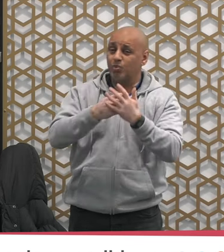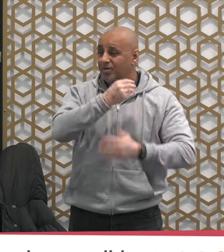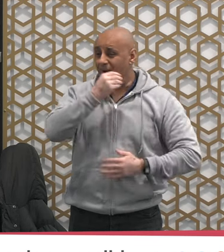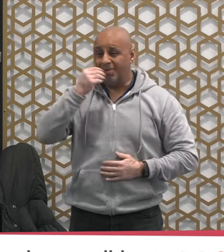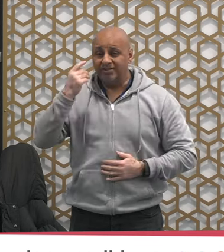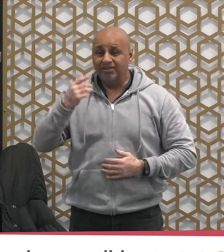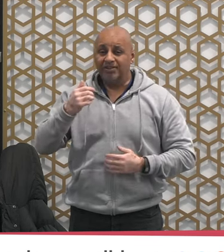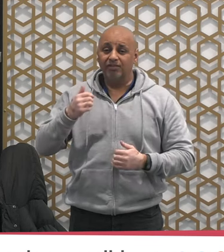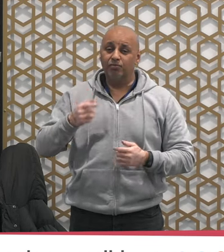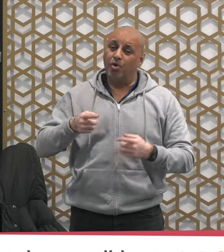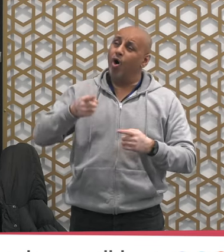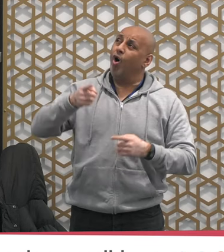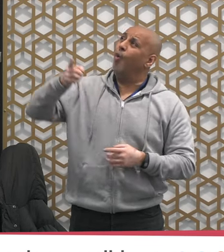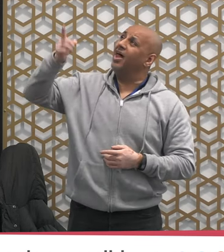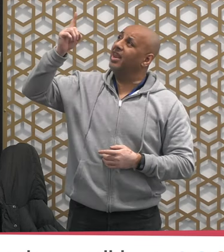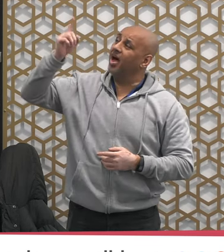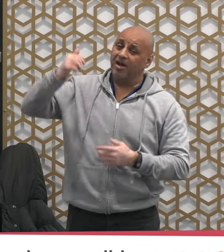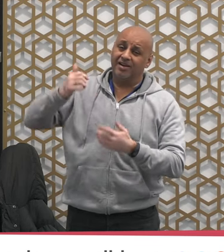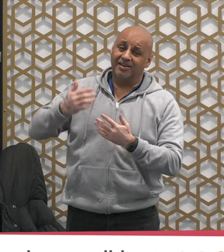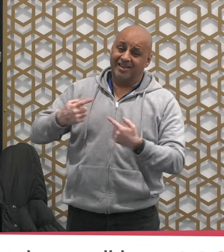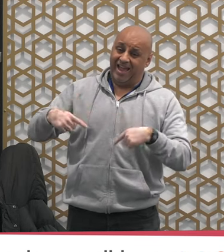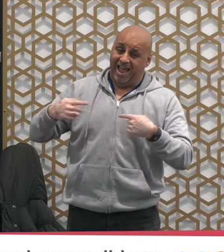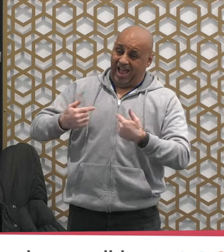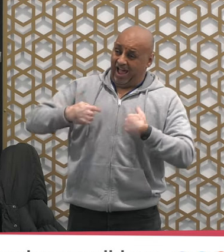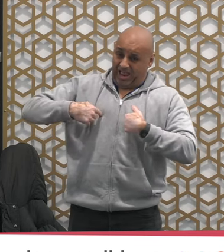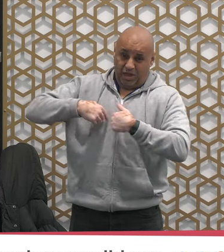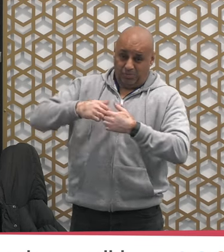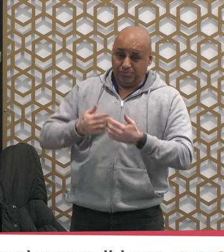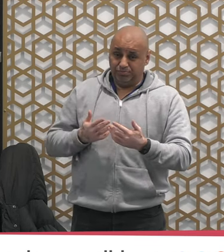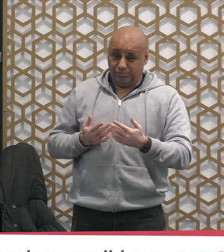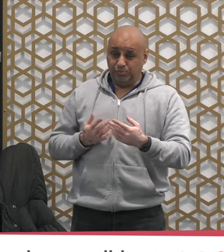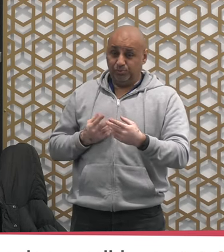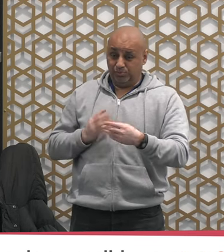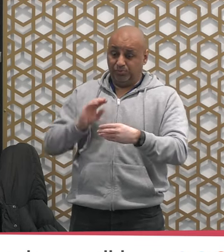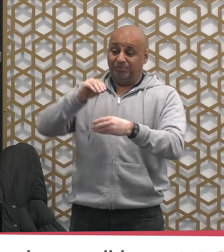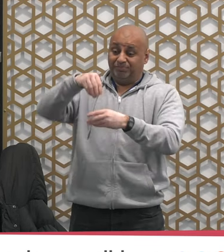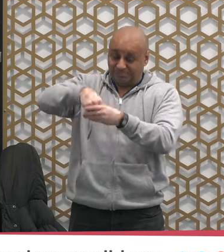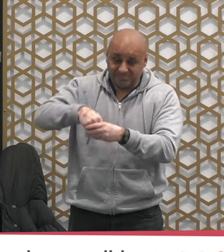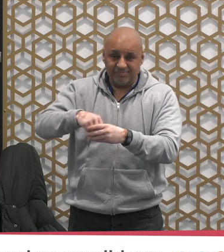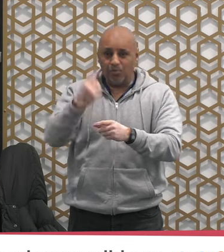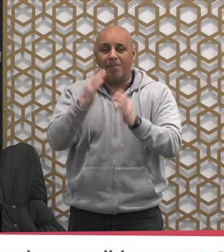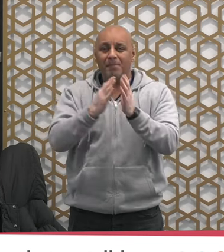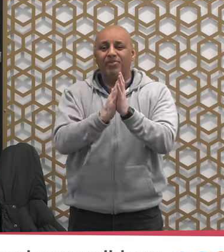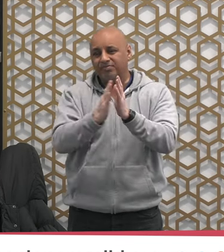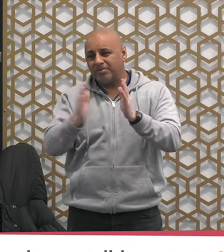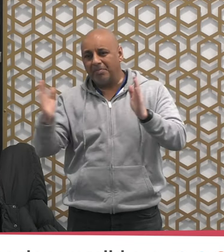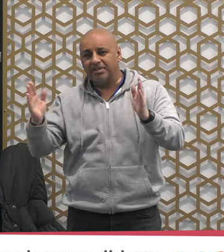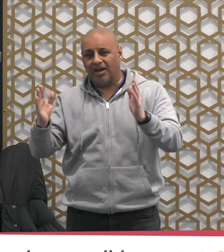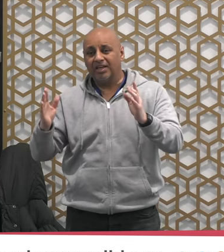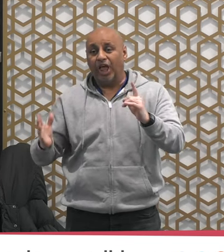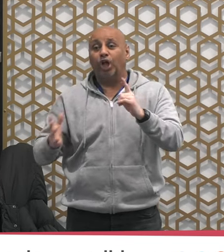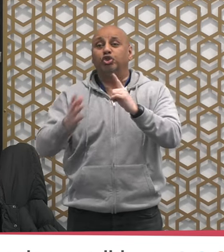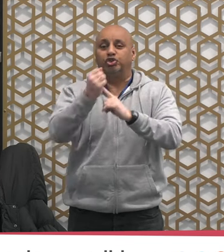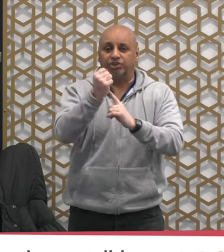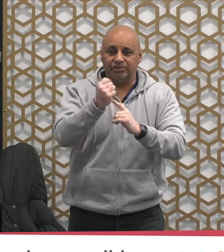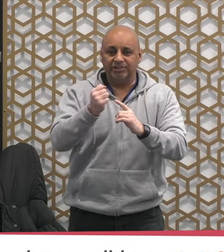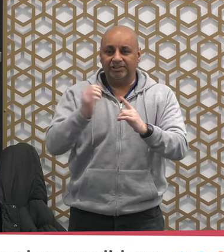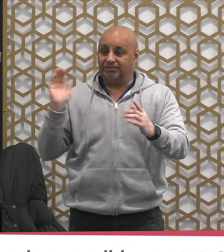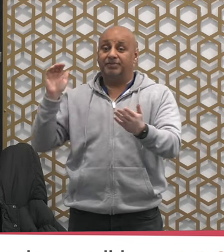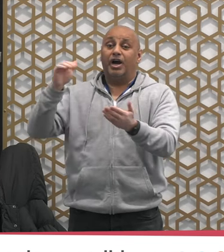us to reach the month of Ramadan we all ask Allah subhanahu wa ta'ala that he forgives us our shortcomings our mistakes and